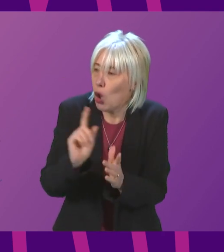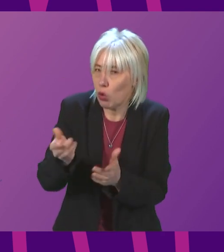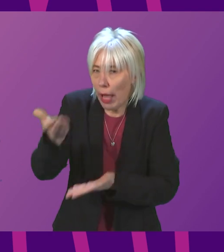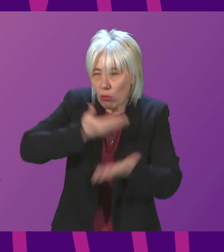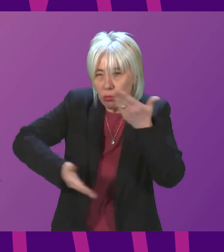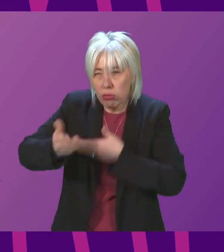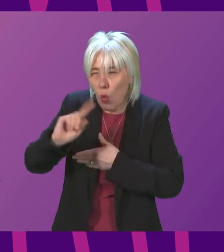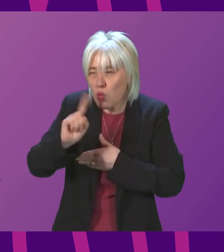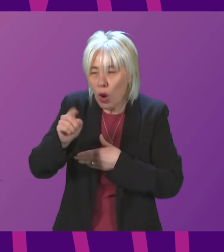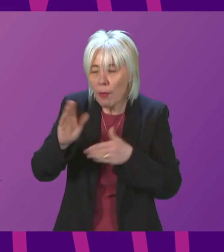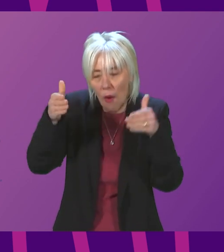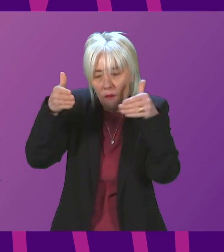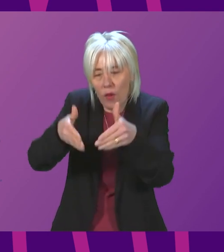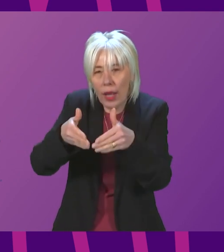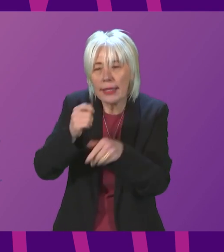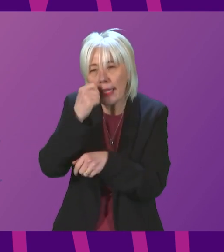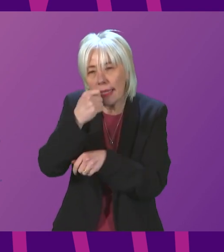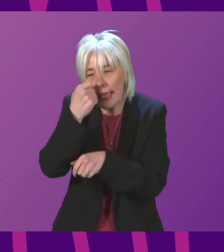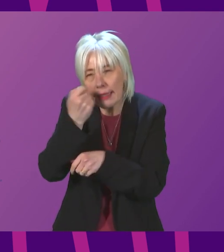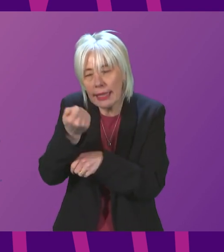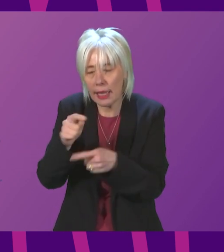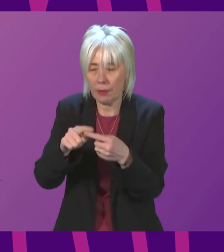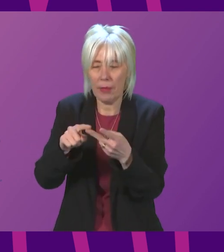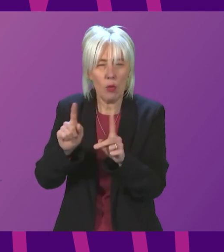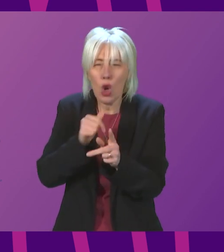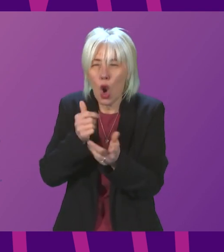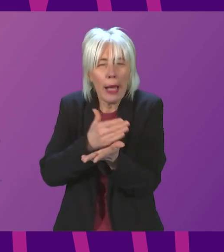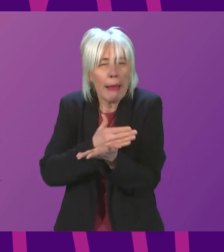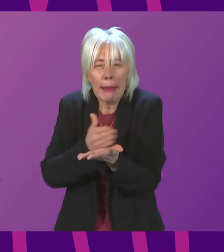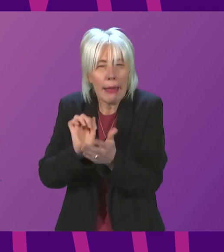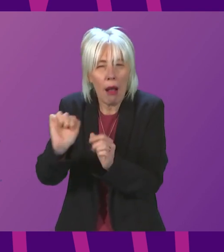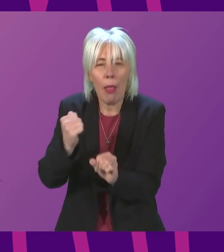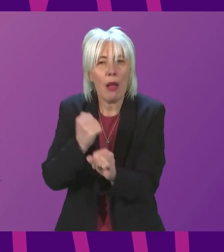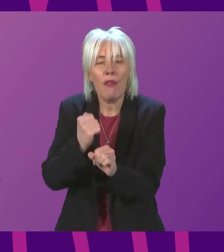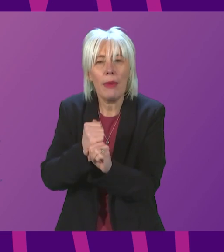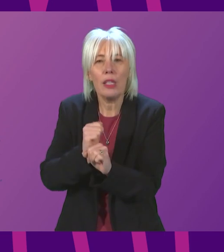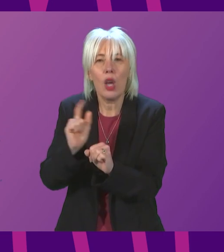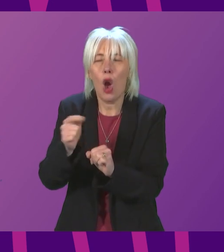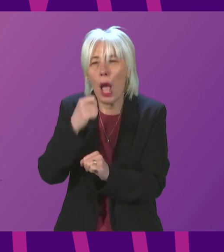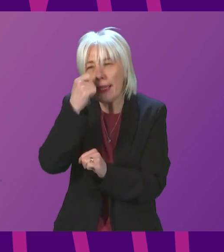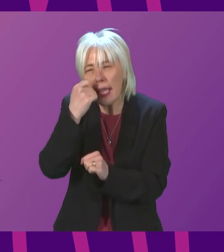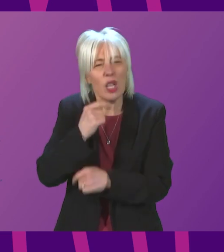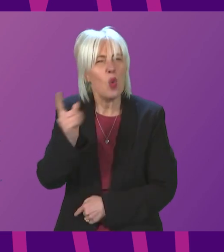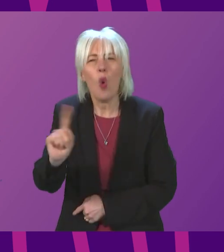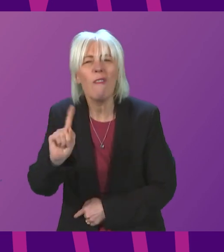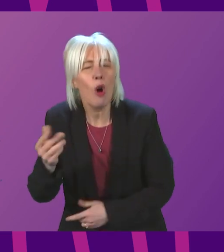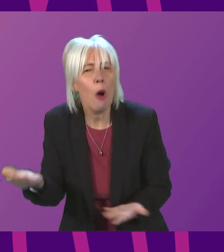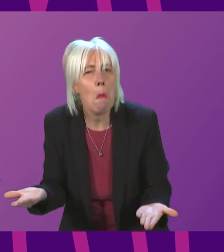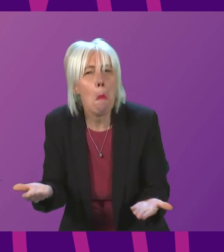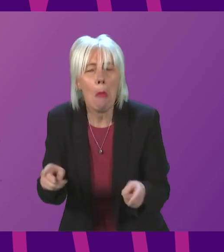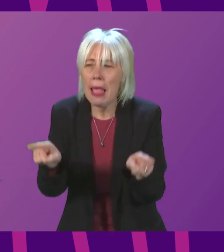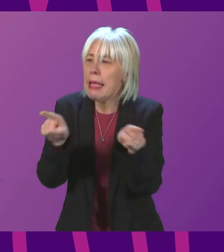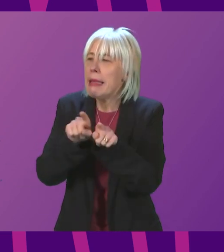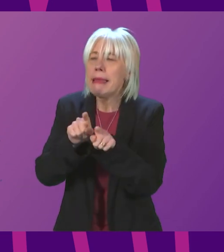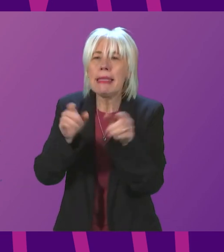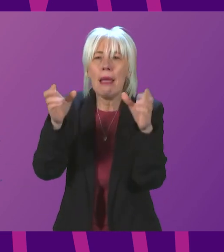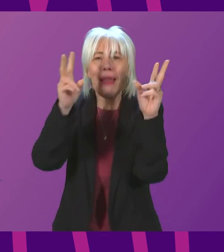focused testing? It's also not clear what circumstances the Government will recommend testing for. Is it going to be the same categories